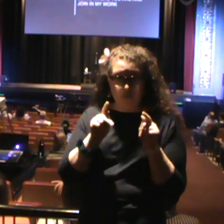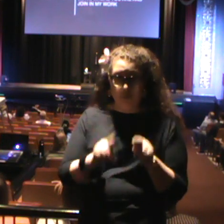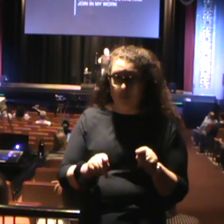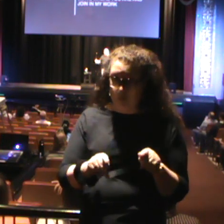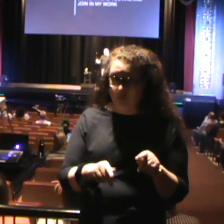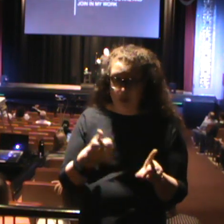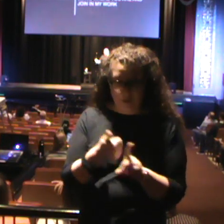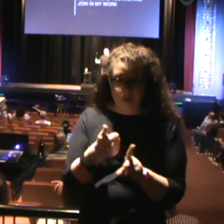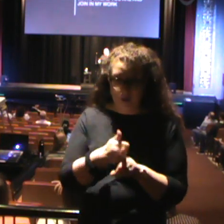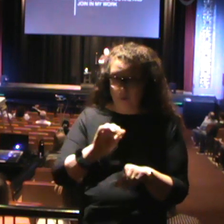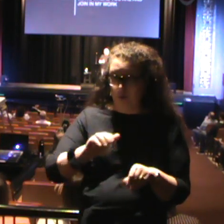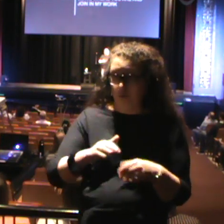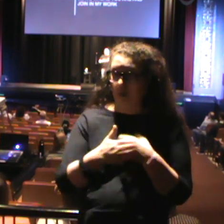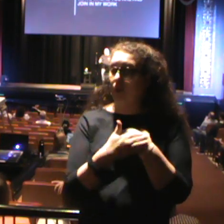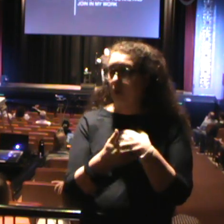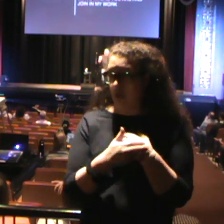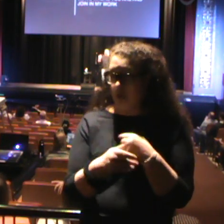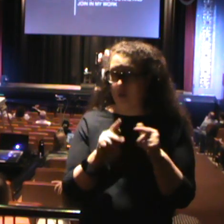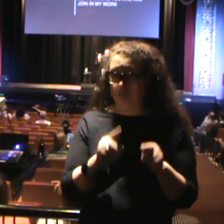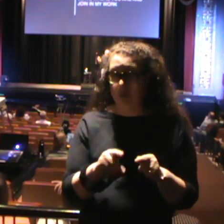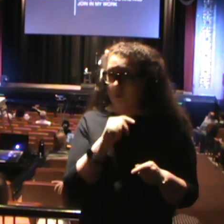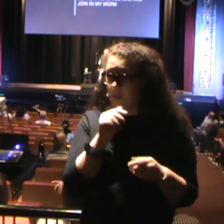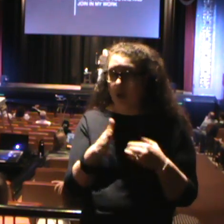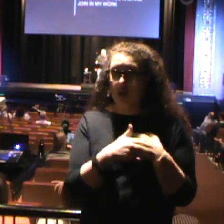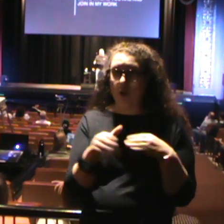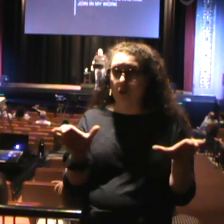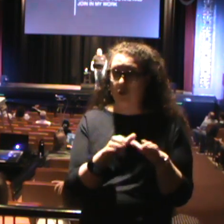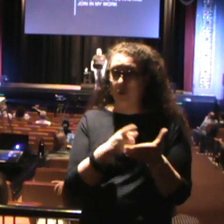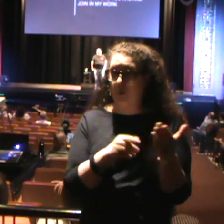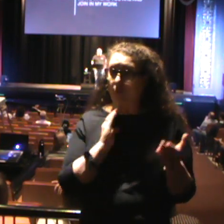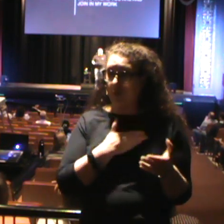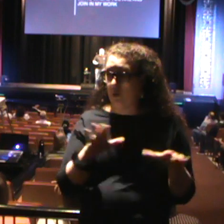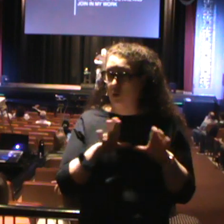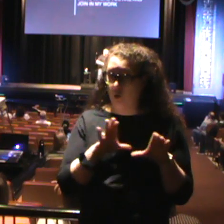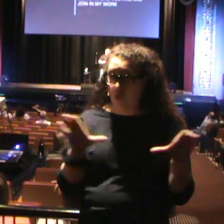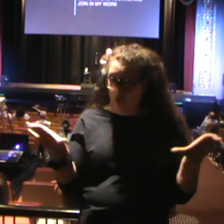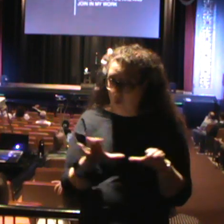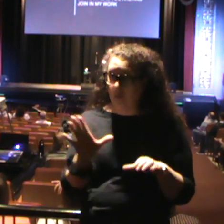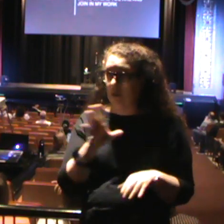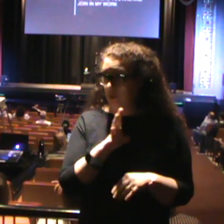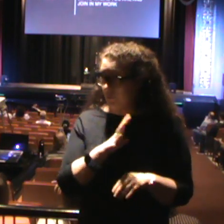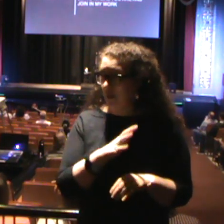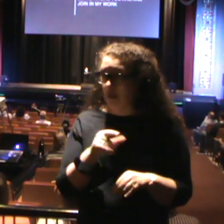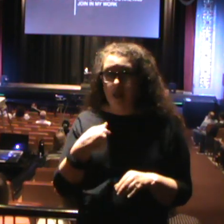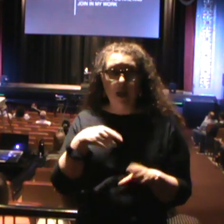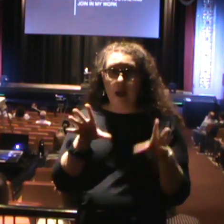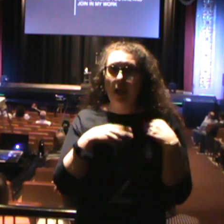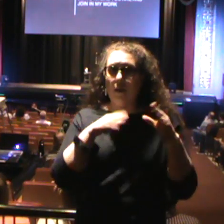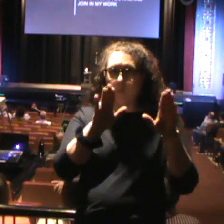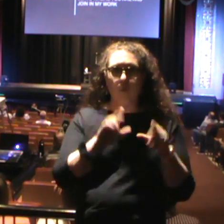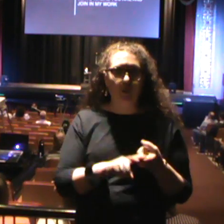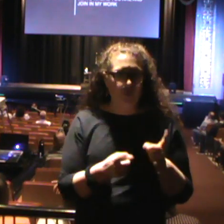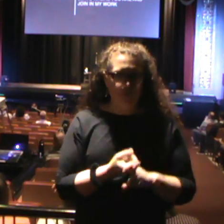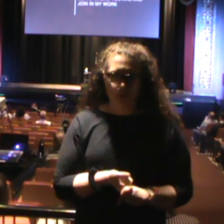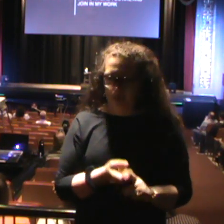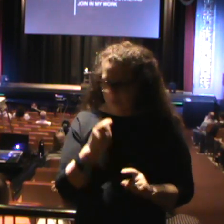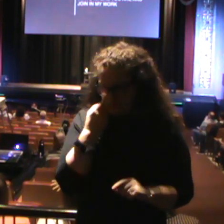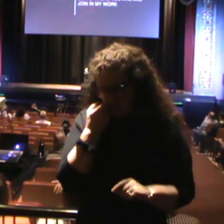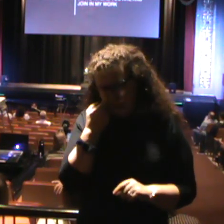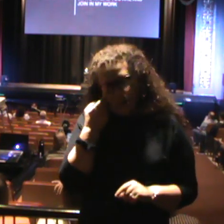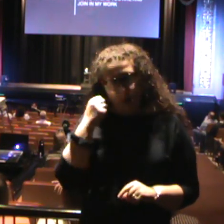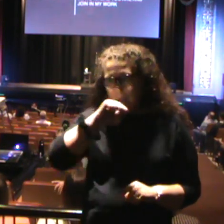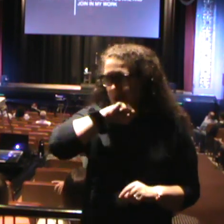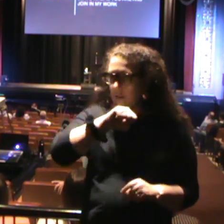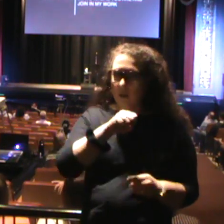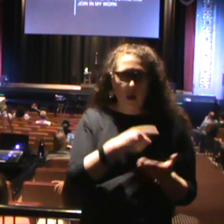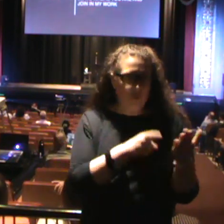people that are not called to do what we do, and I'm perfectly okay with that. I have great friends, good friends who are like, man, I love what